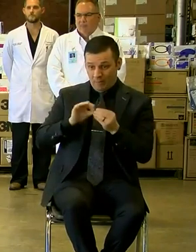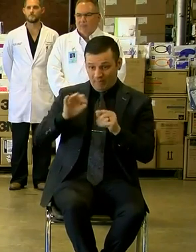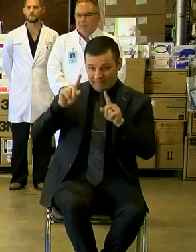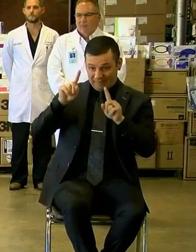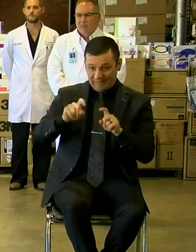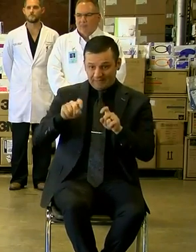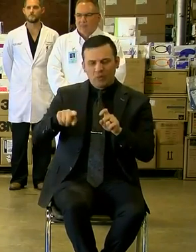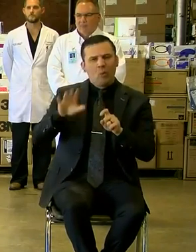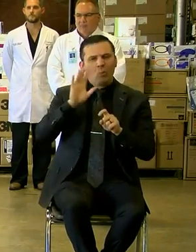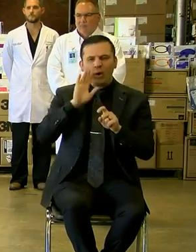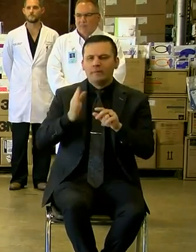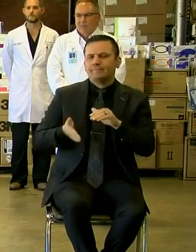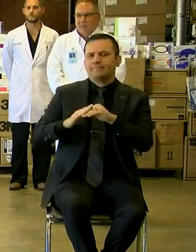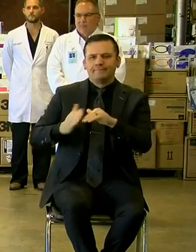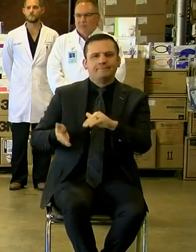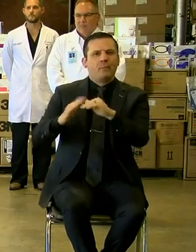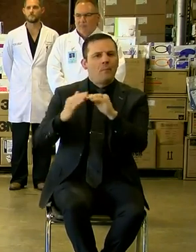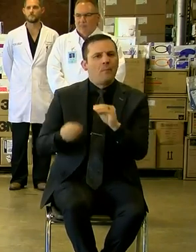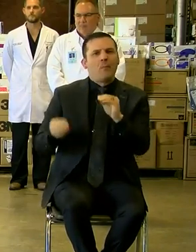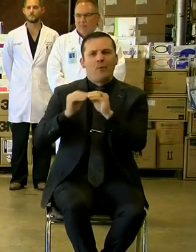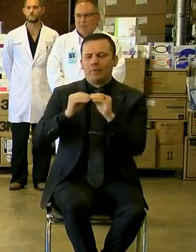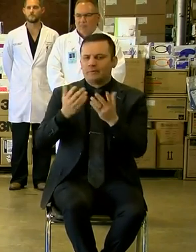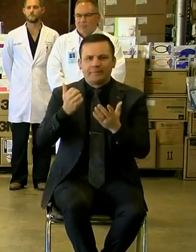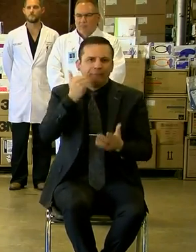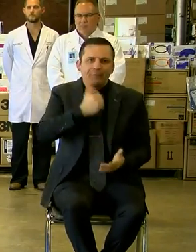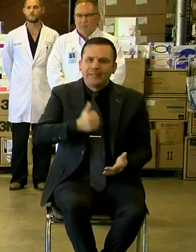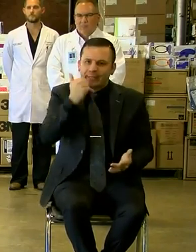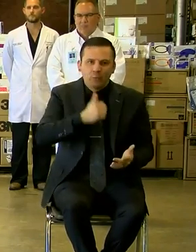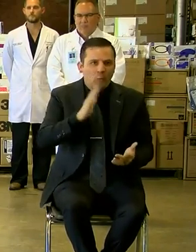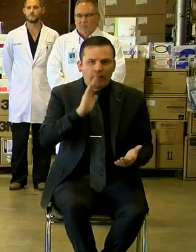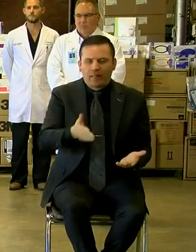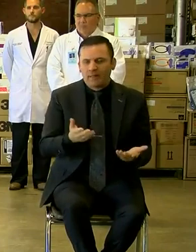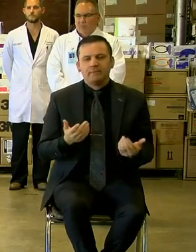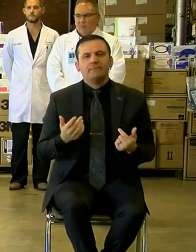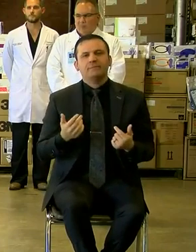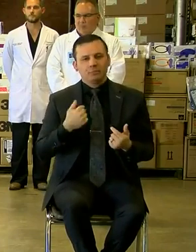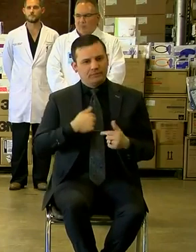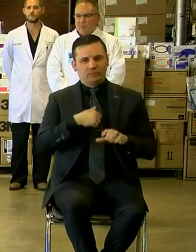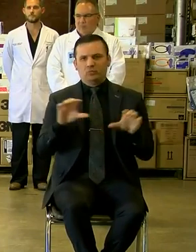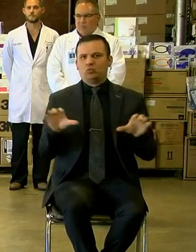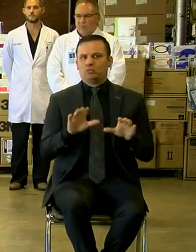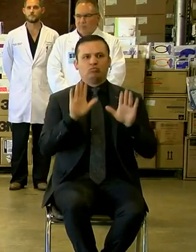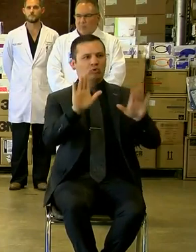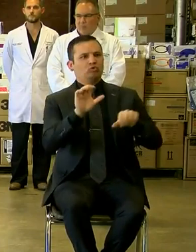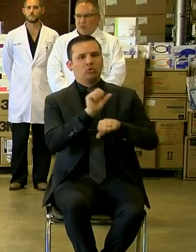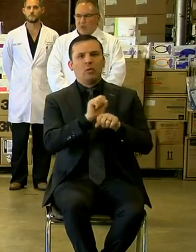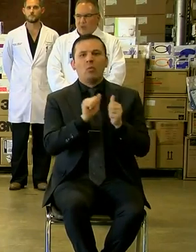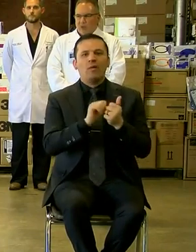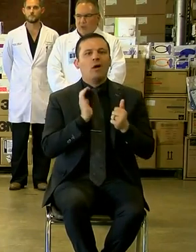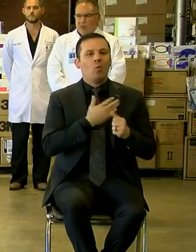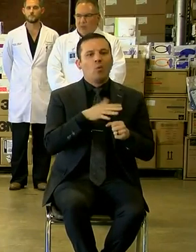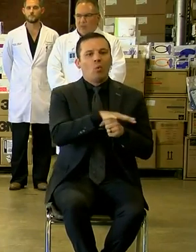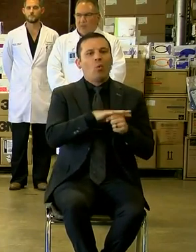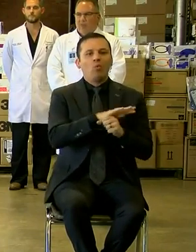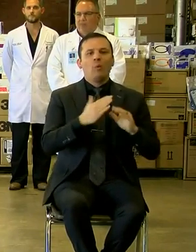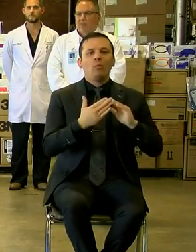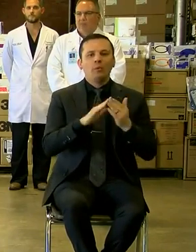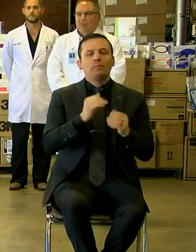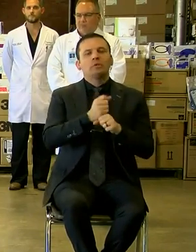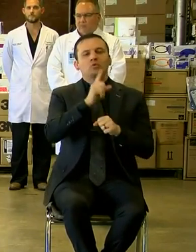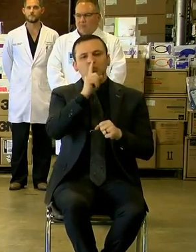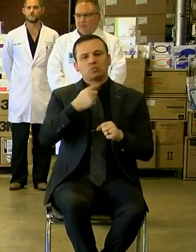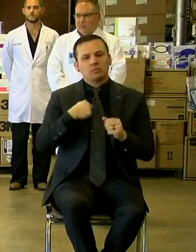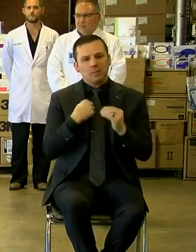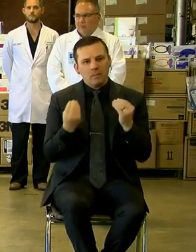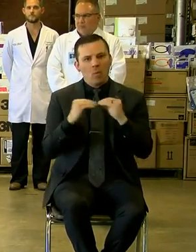continue to go up every single day. We are doing a great job with our local communities to make sure that more and more